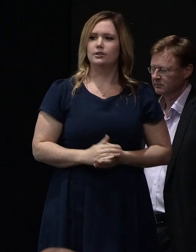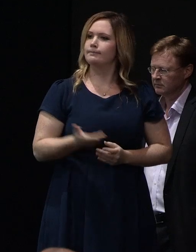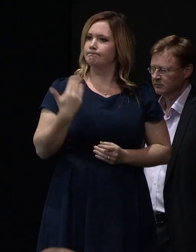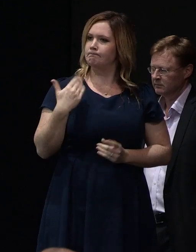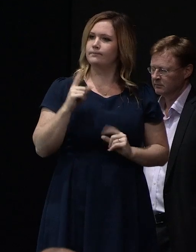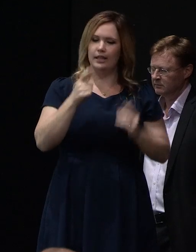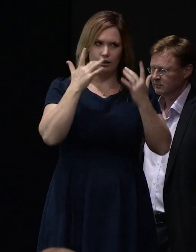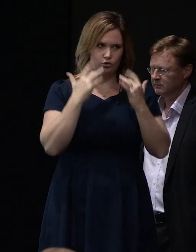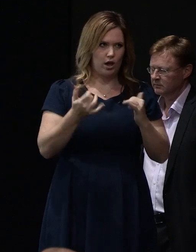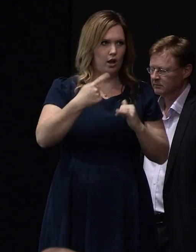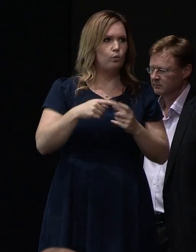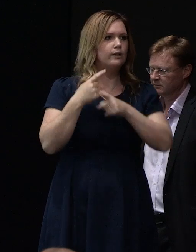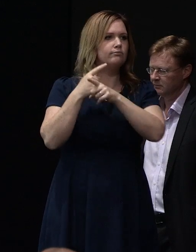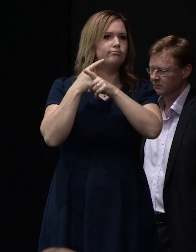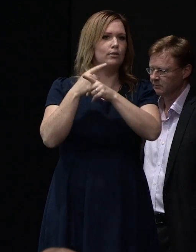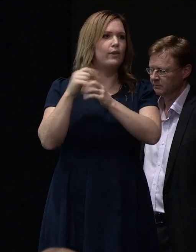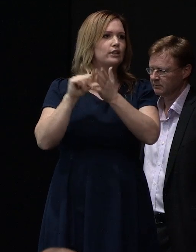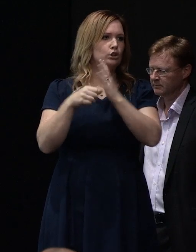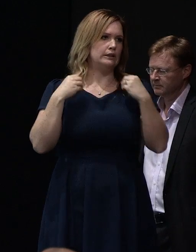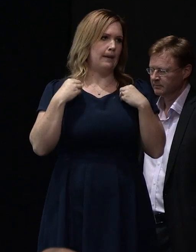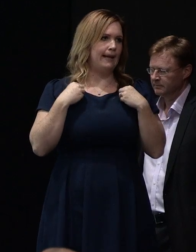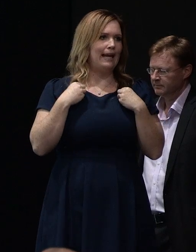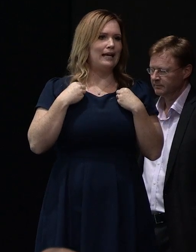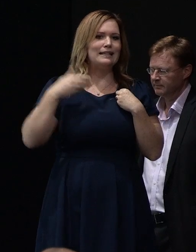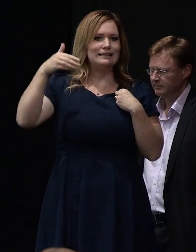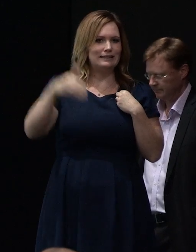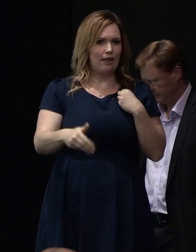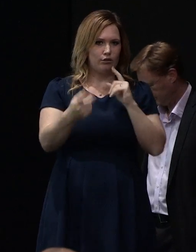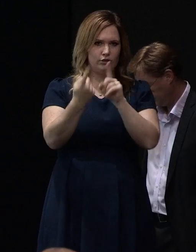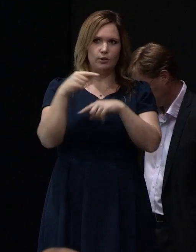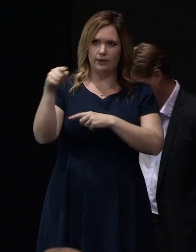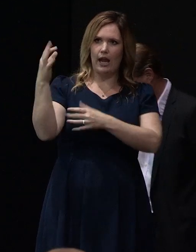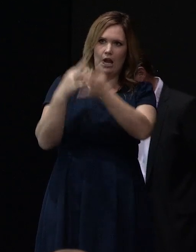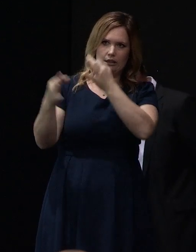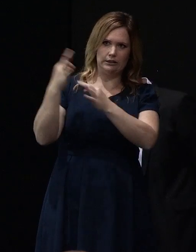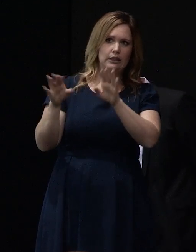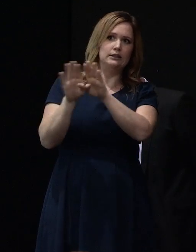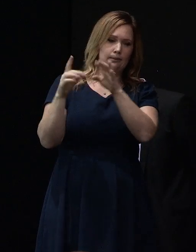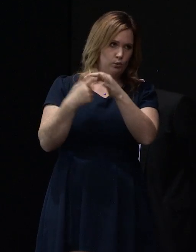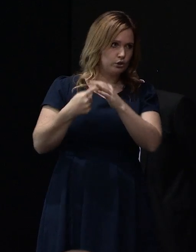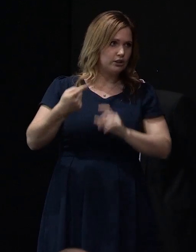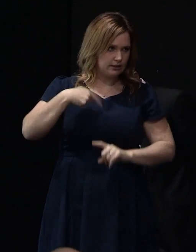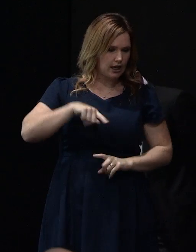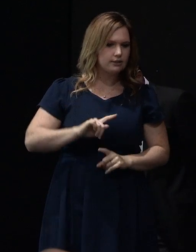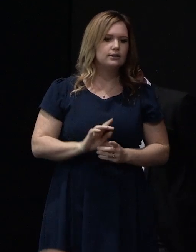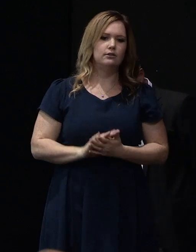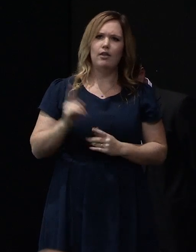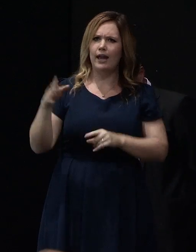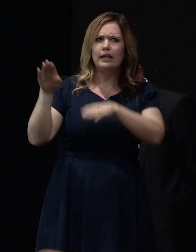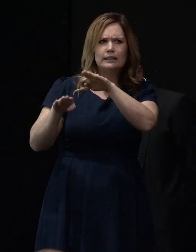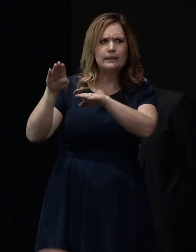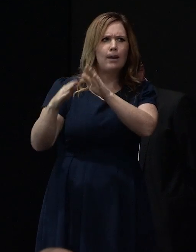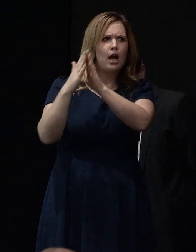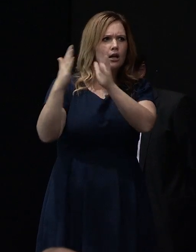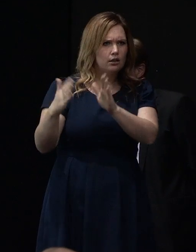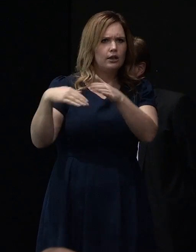with Southern Response, who we discovered were asking the same questions, and had a number of similar properties